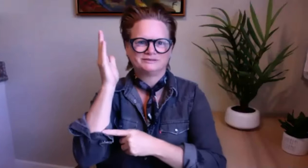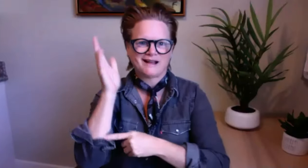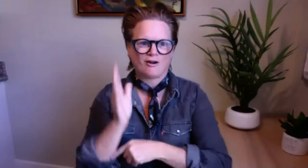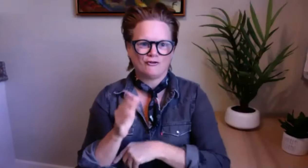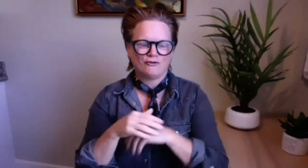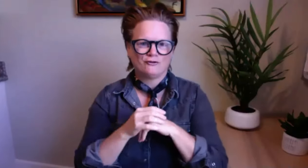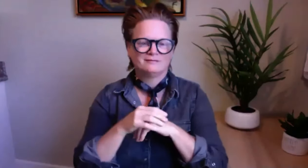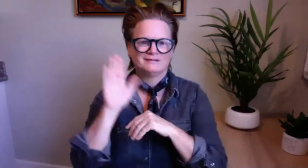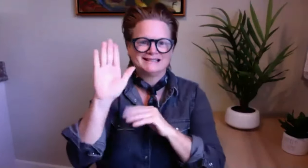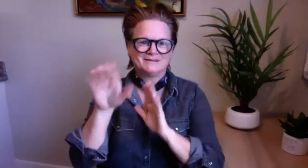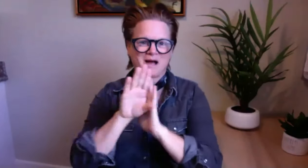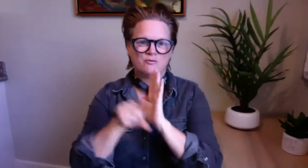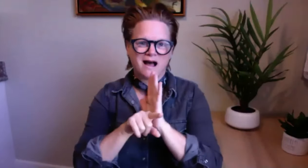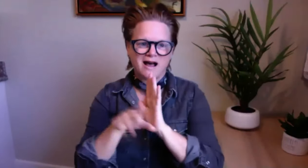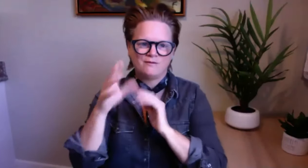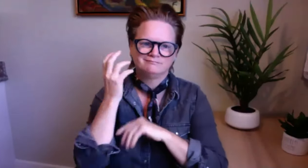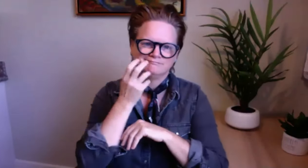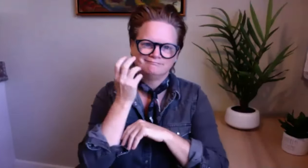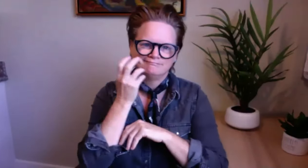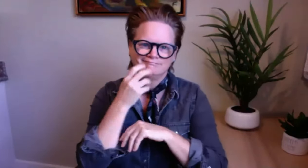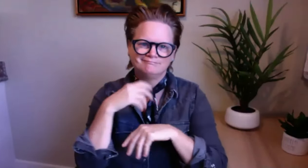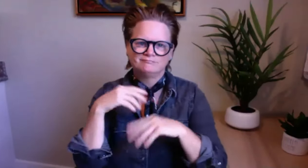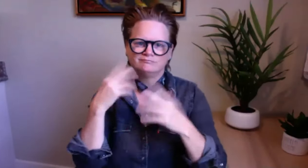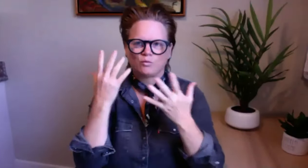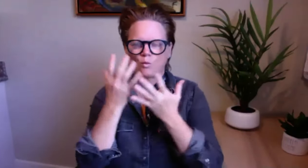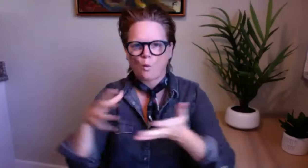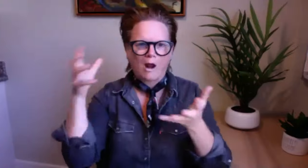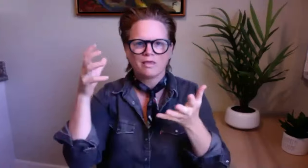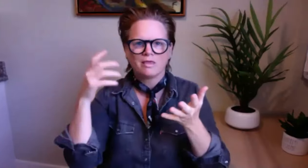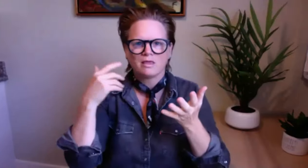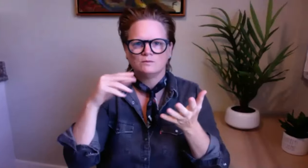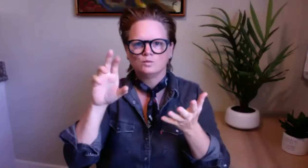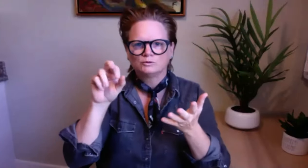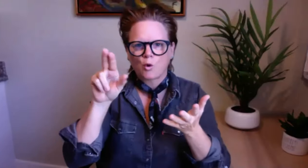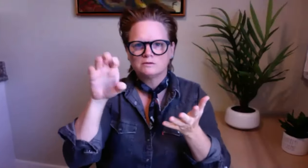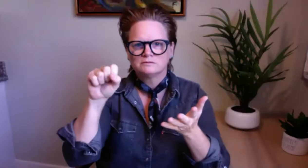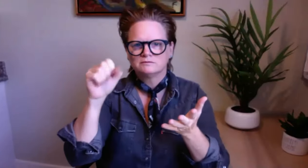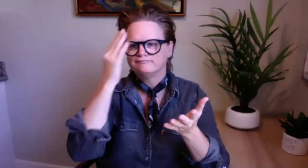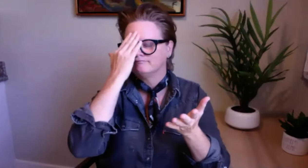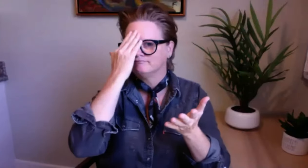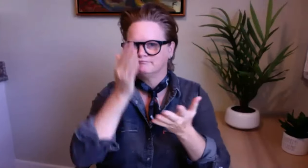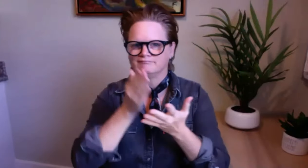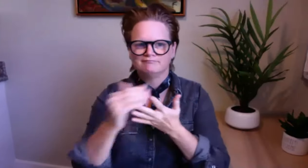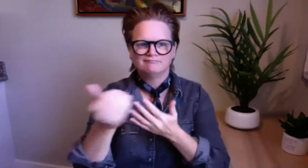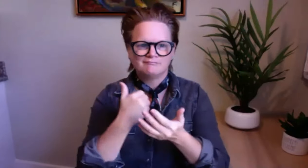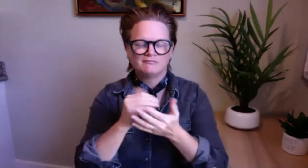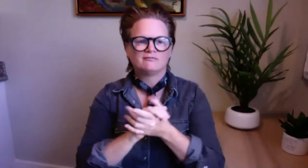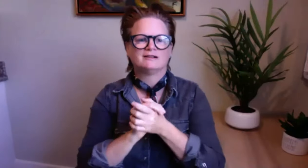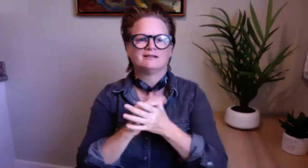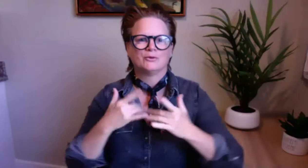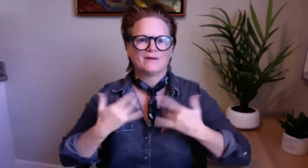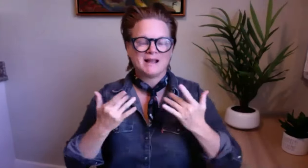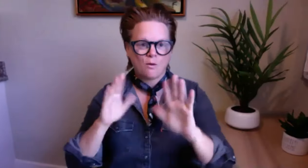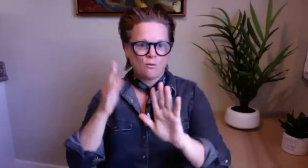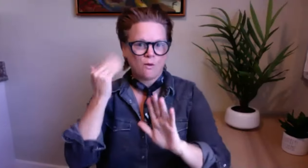david here with us as our presenter he has just an incredible background just a wealth